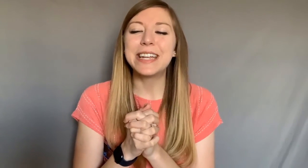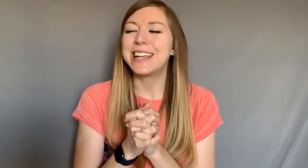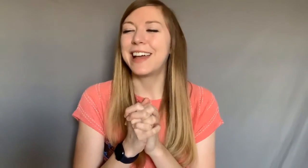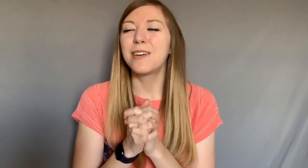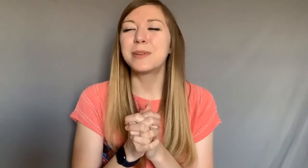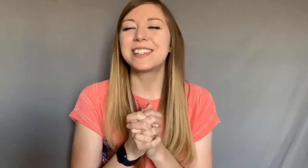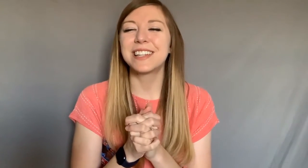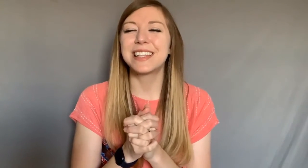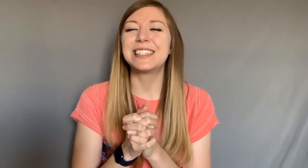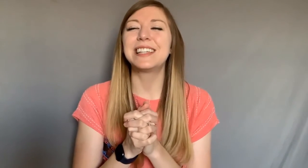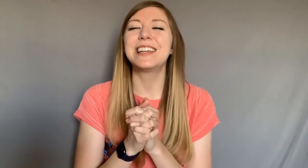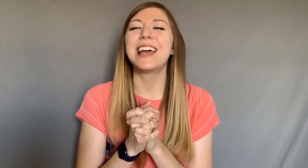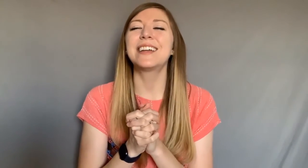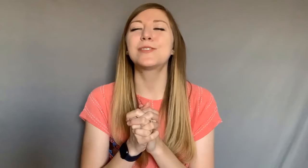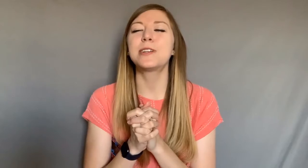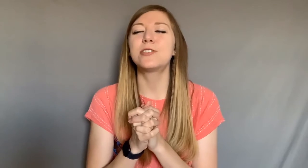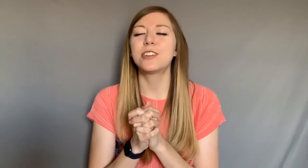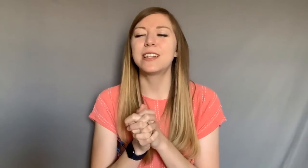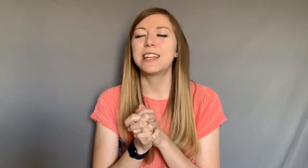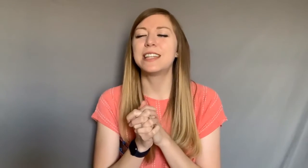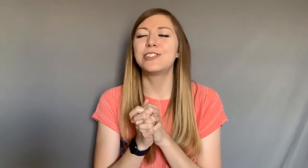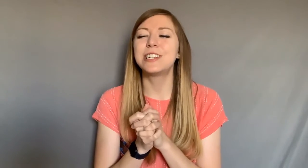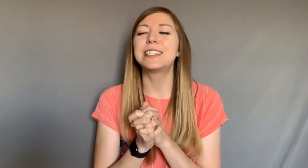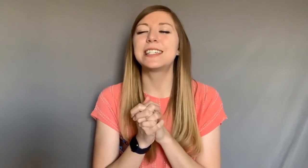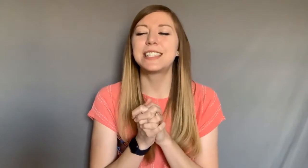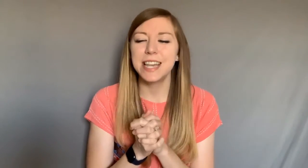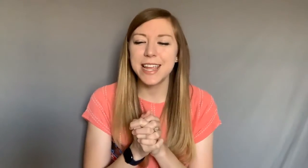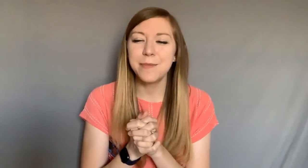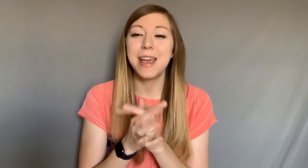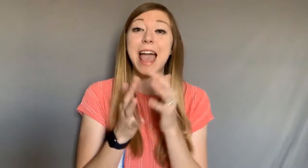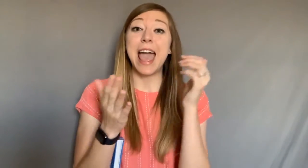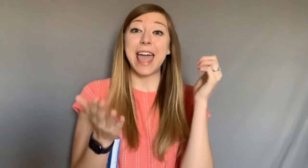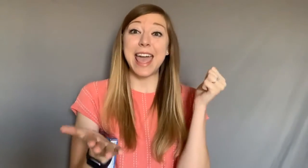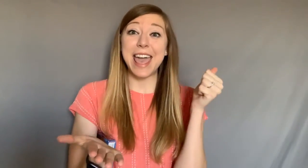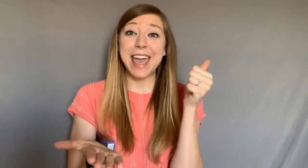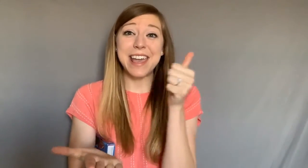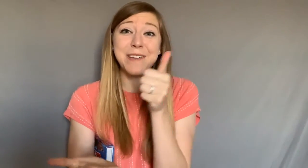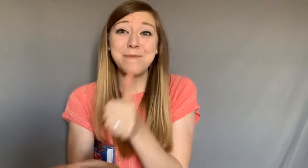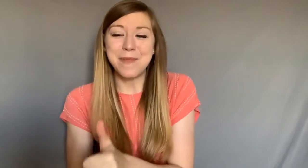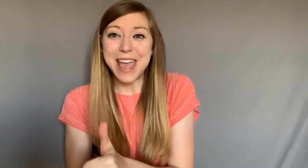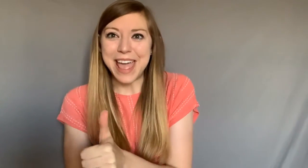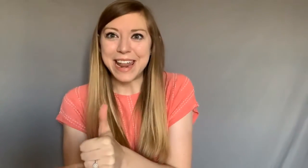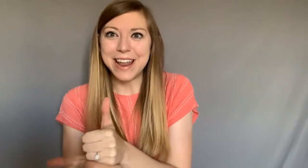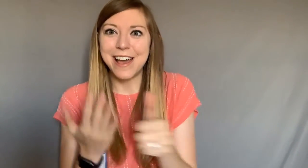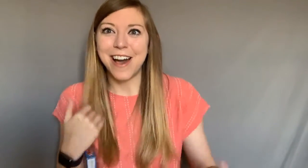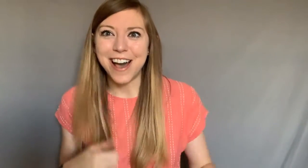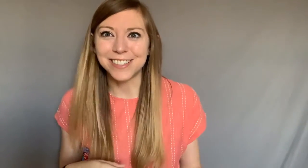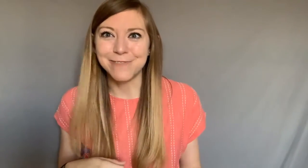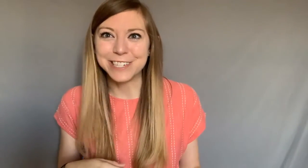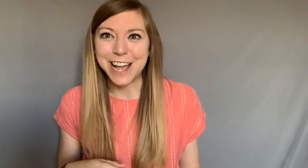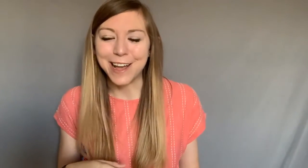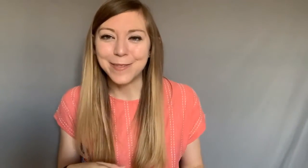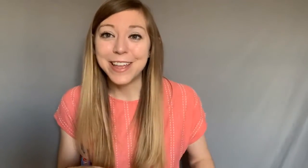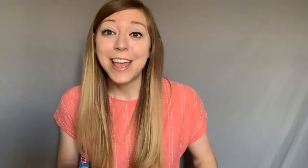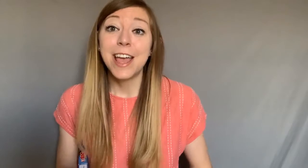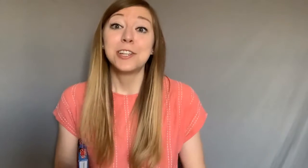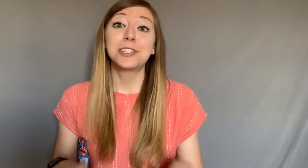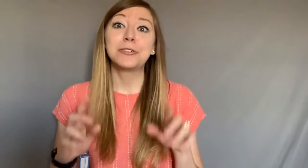and help us to listen as we should in Jesus name amen awesome job so